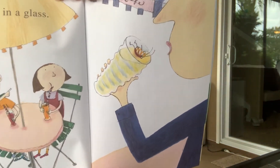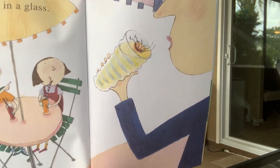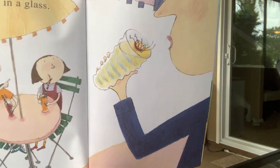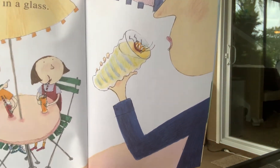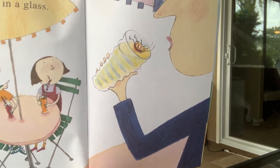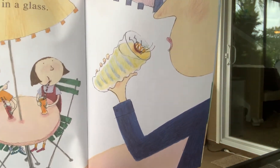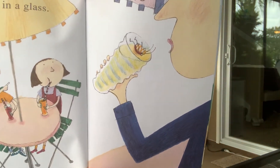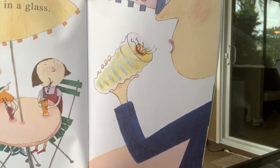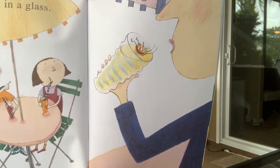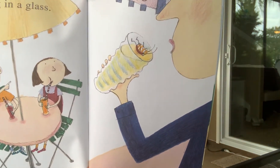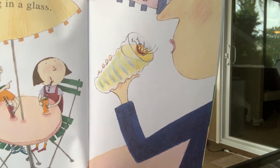bugs belong.